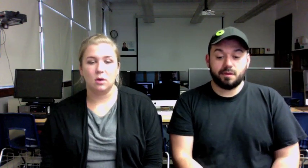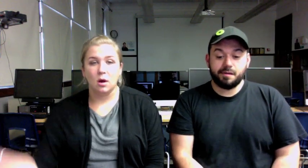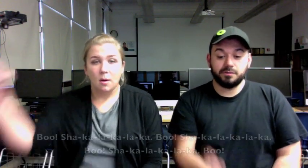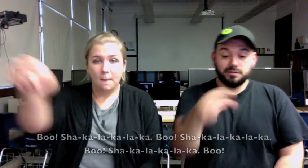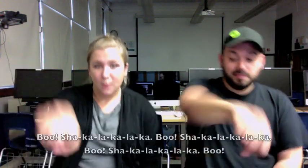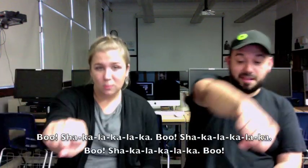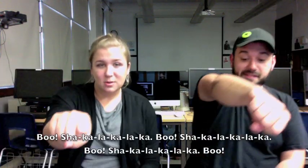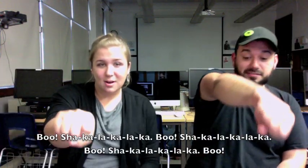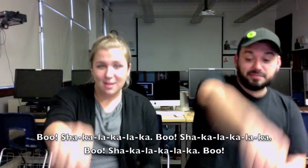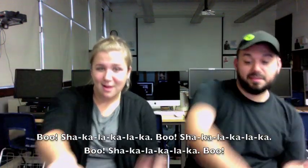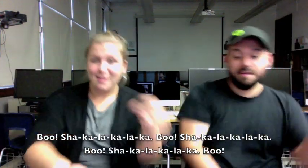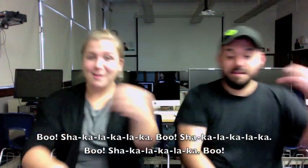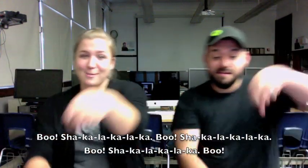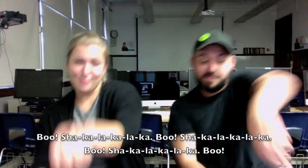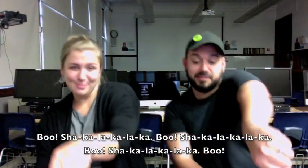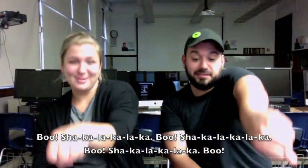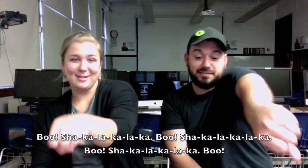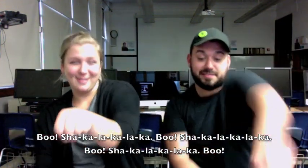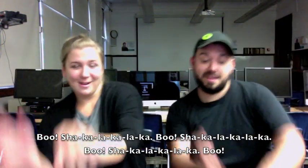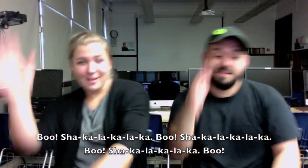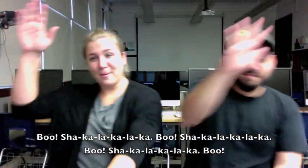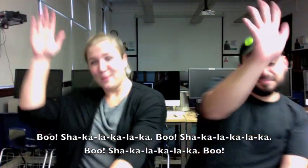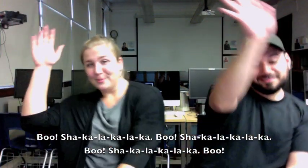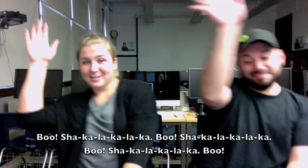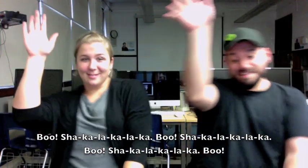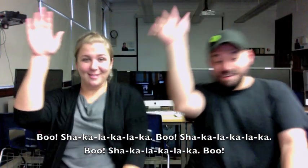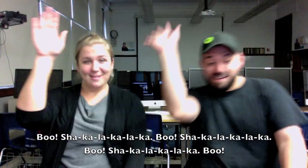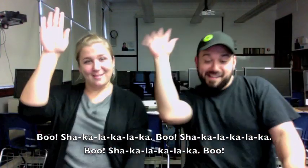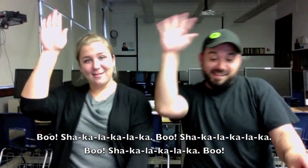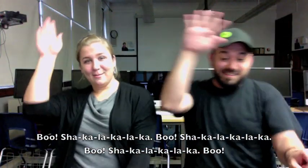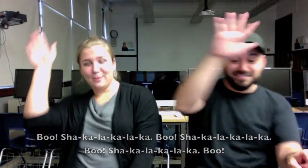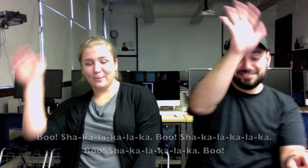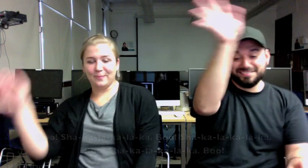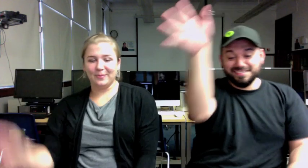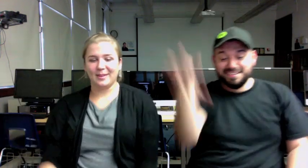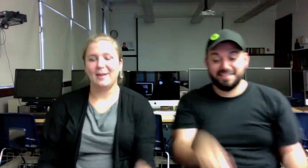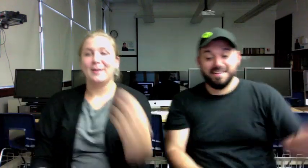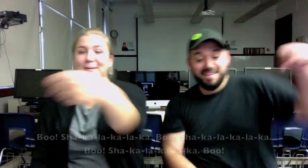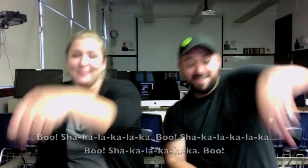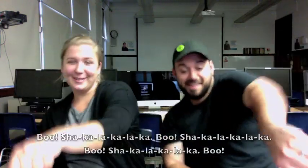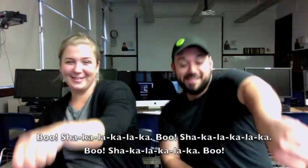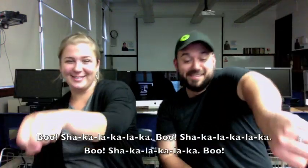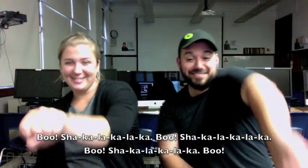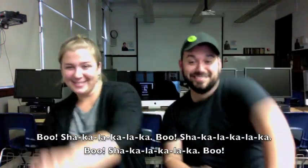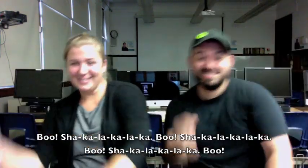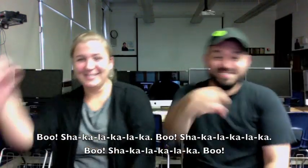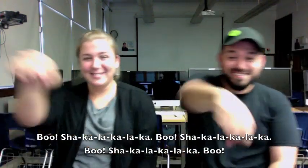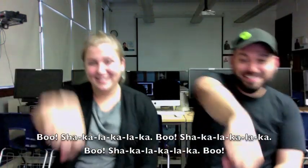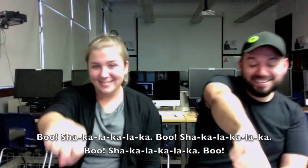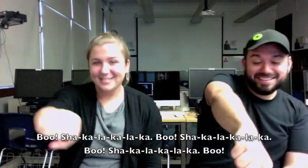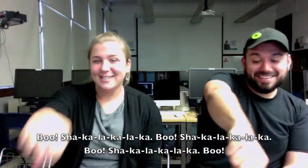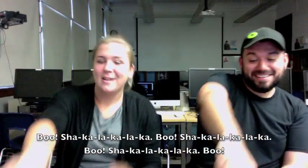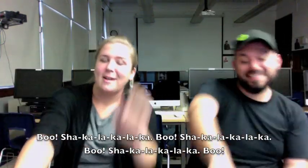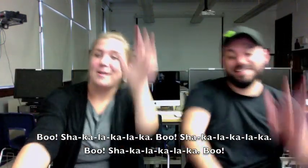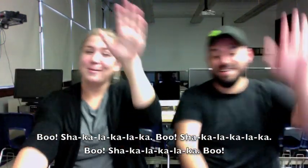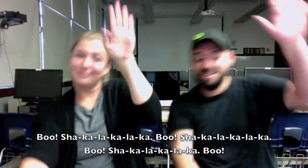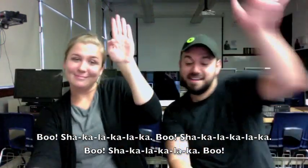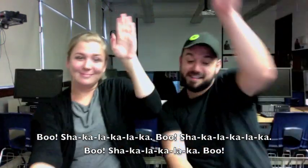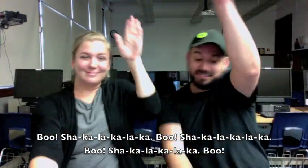Boo-shack-a-lacka, boo-shack-a-lacka-lacka Boo-shaka